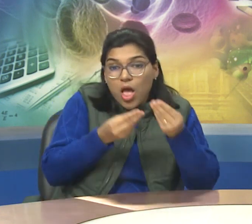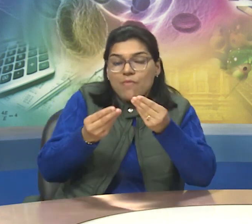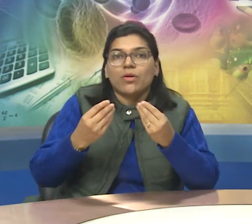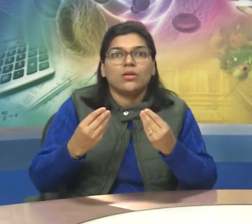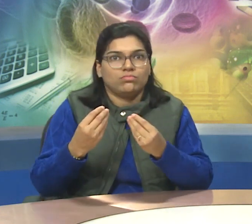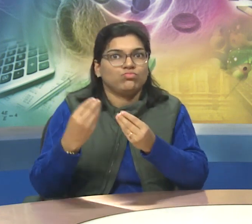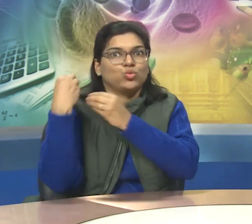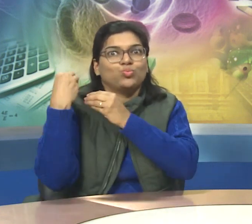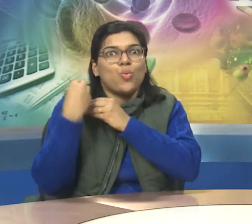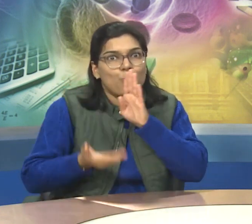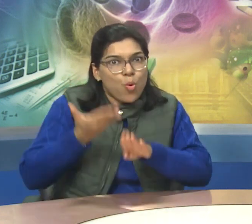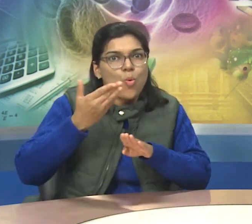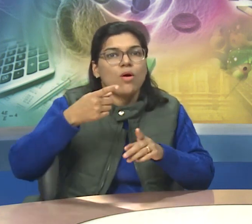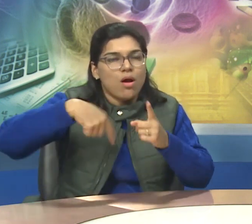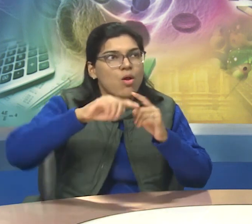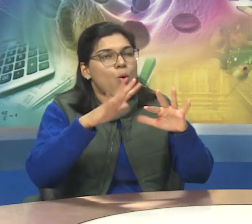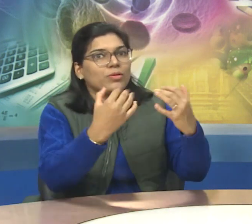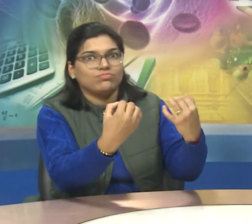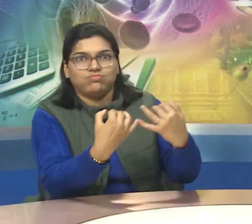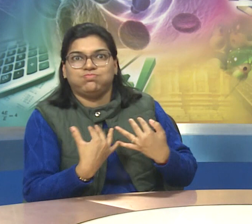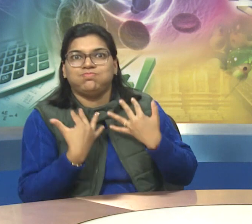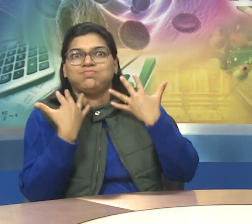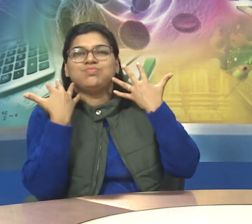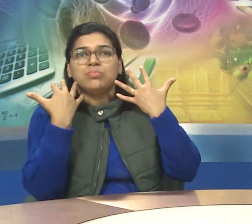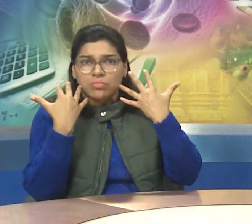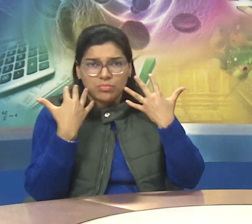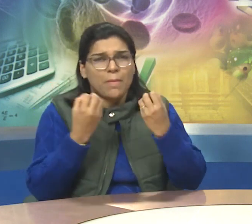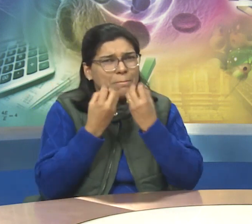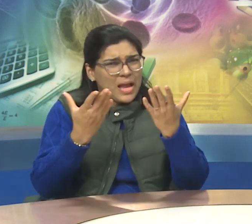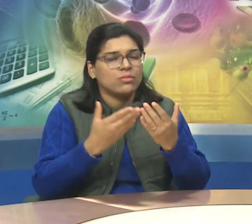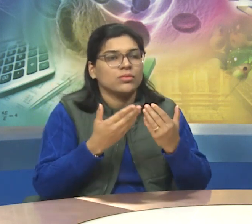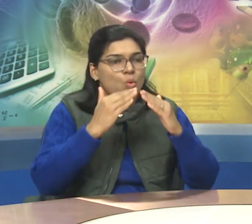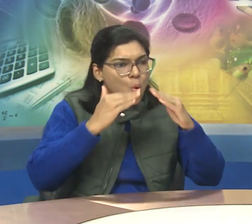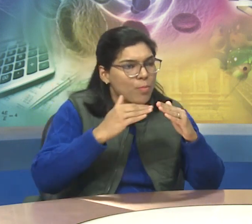socialization and produce